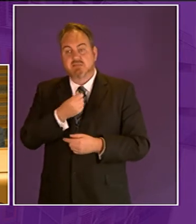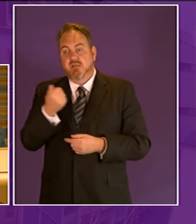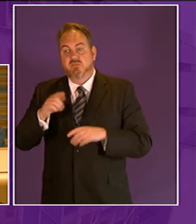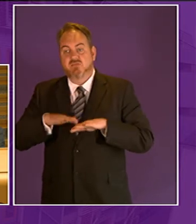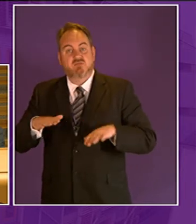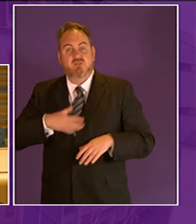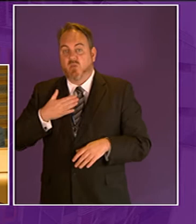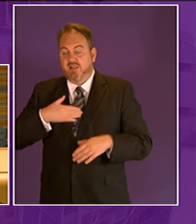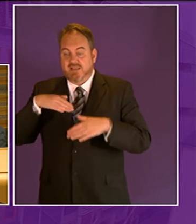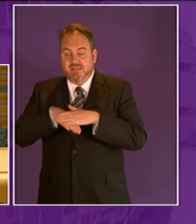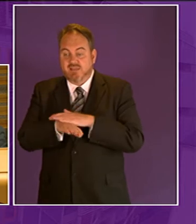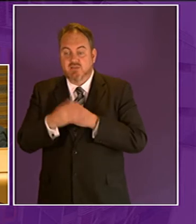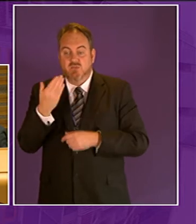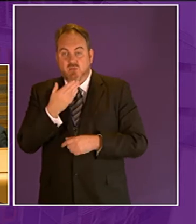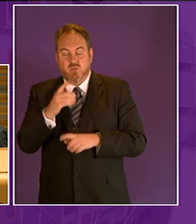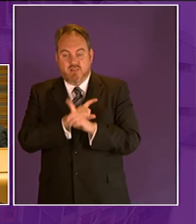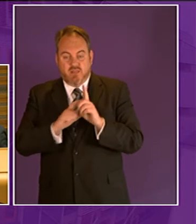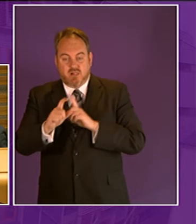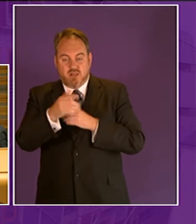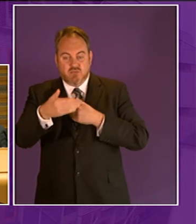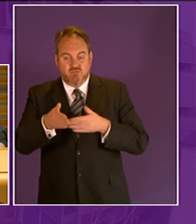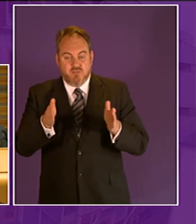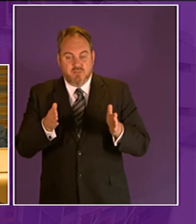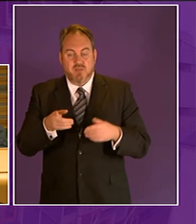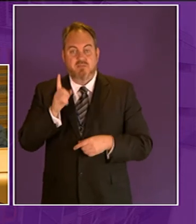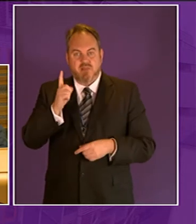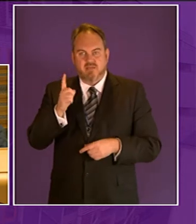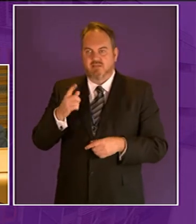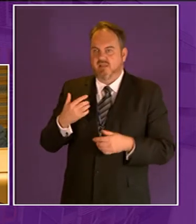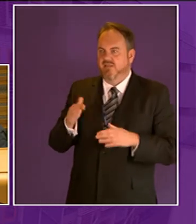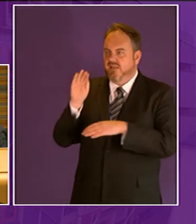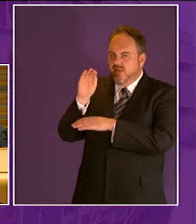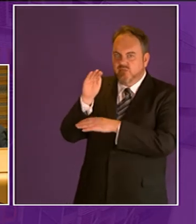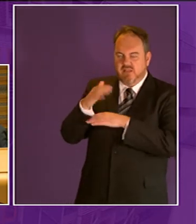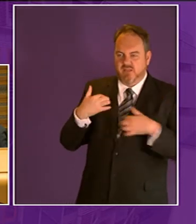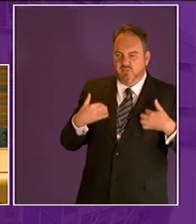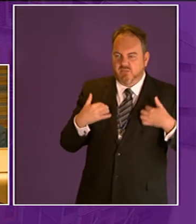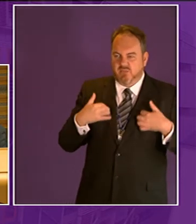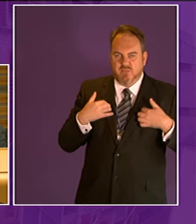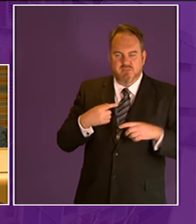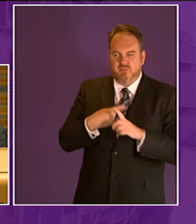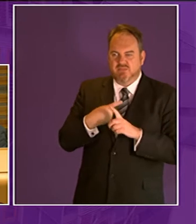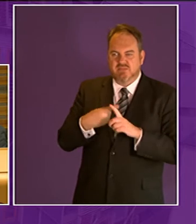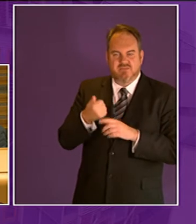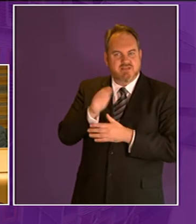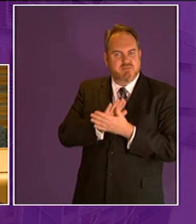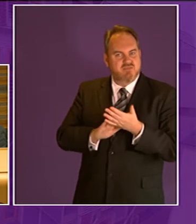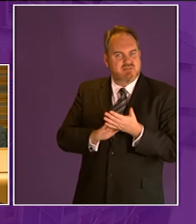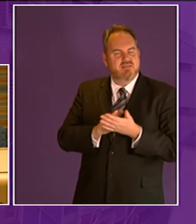expand the horizons of learning and bring learning to life connect with real environments and new opportunities open up for them